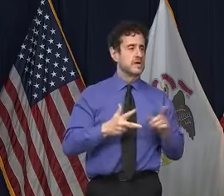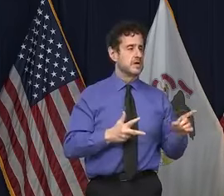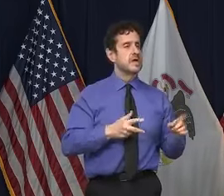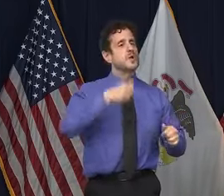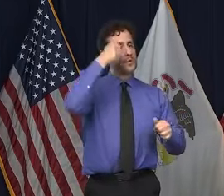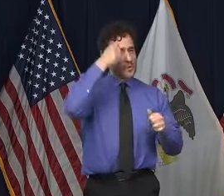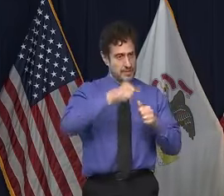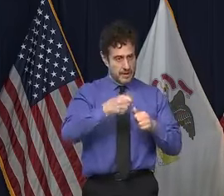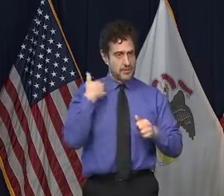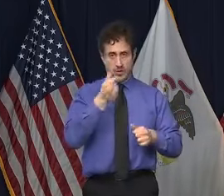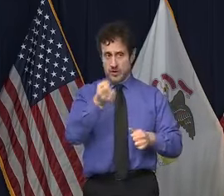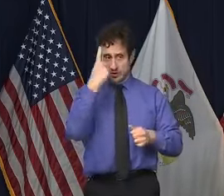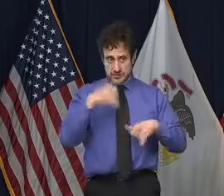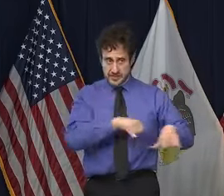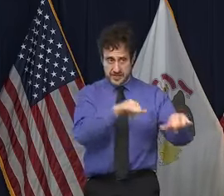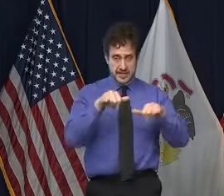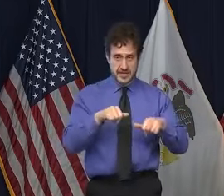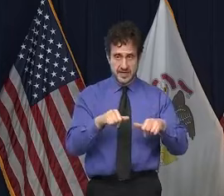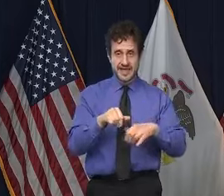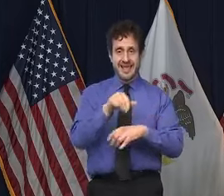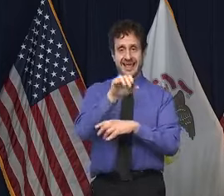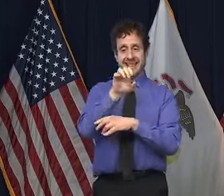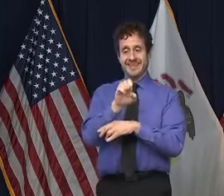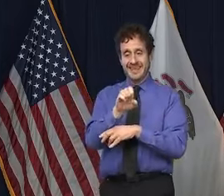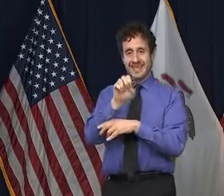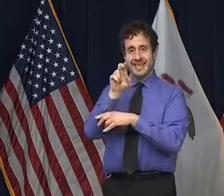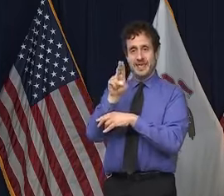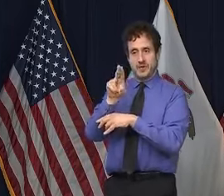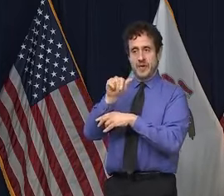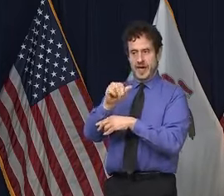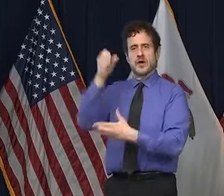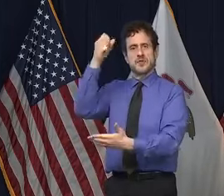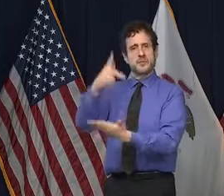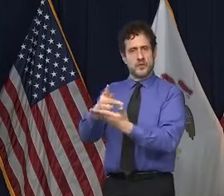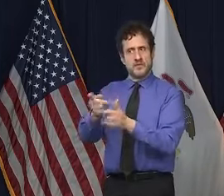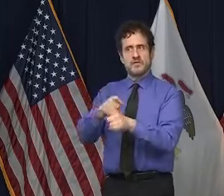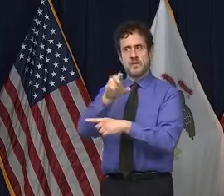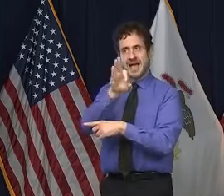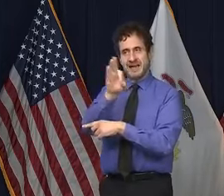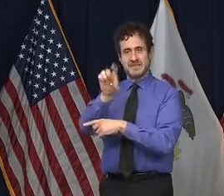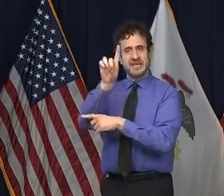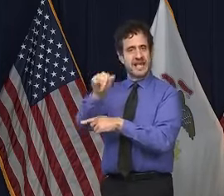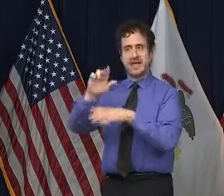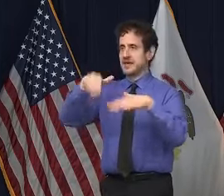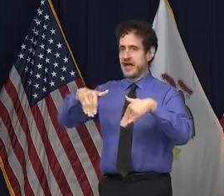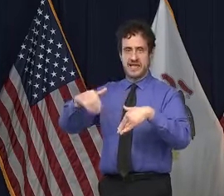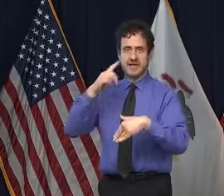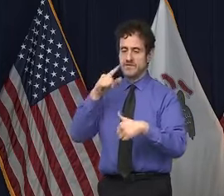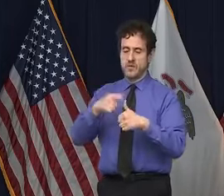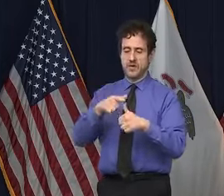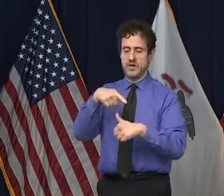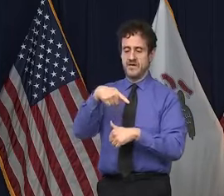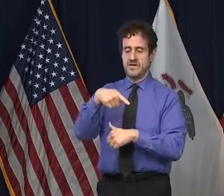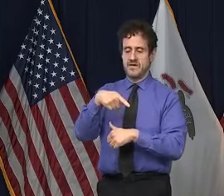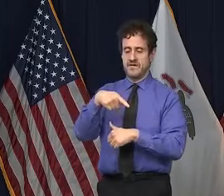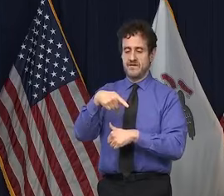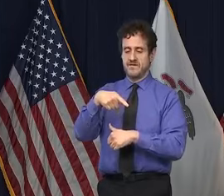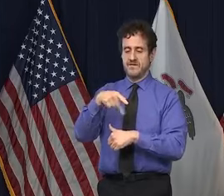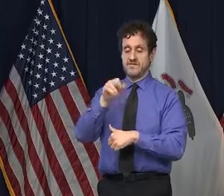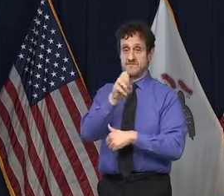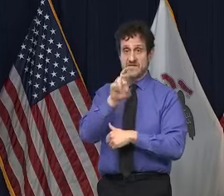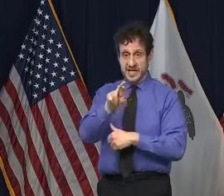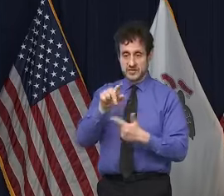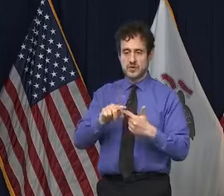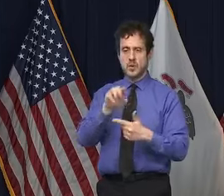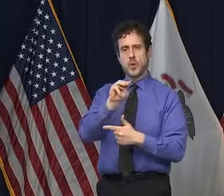EUA has not been granted by the FDA yet for Pfizer or Moderna. Moderna just filed, I think,